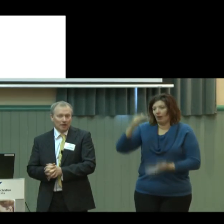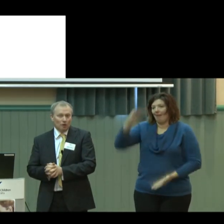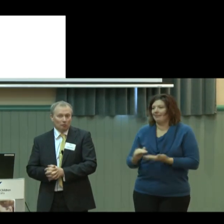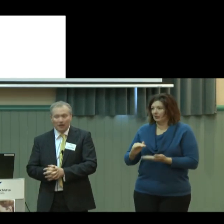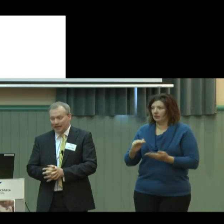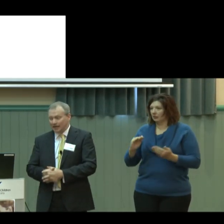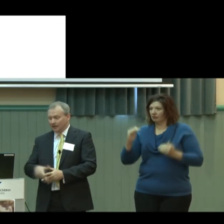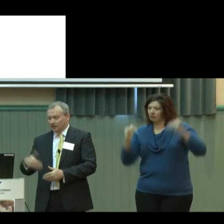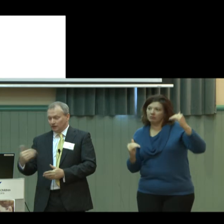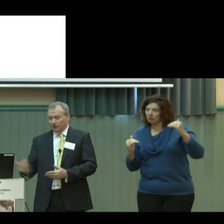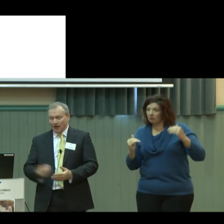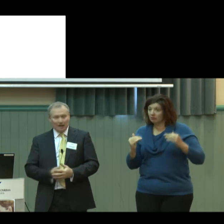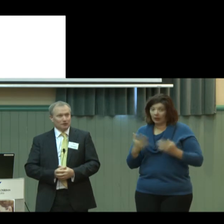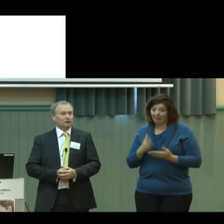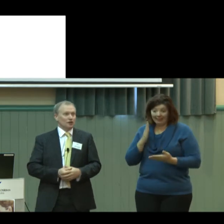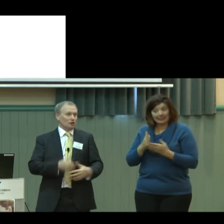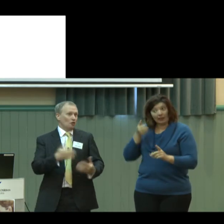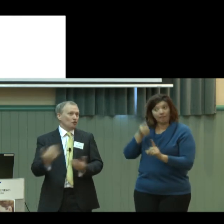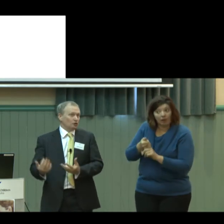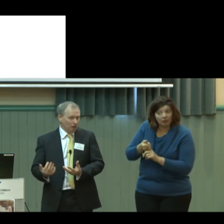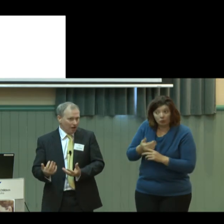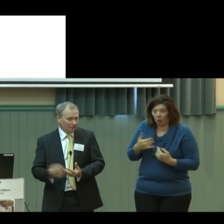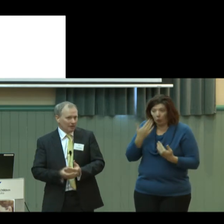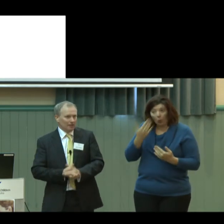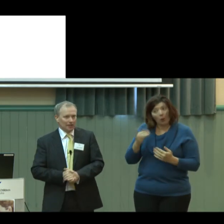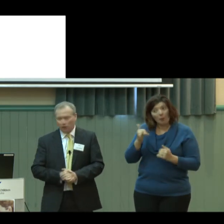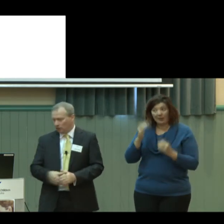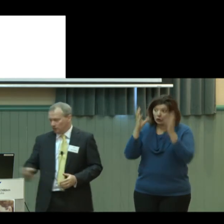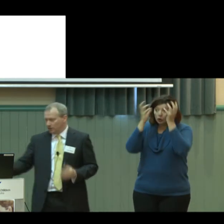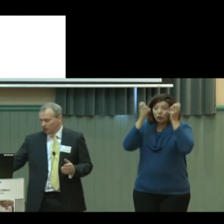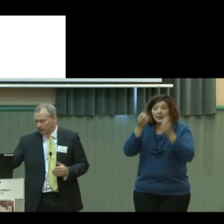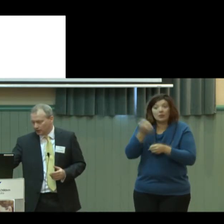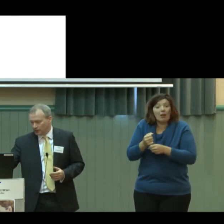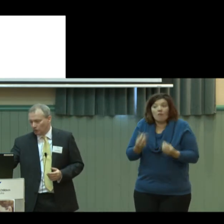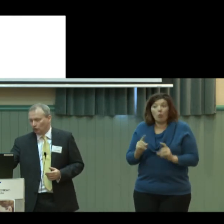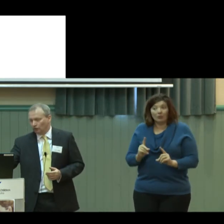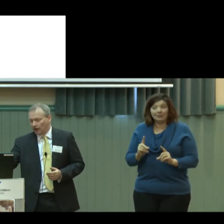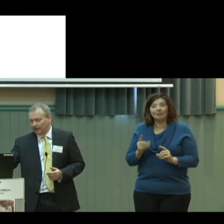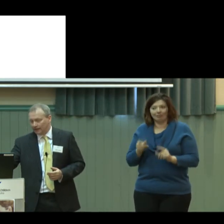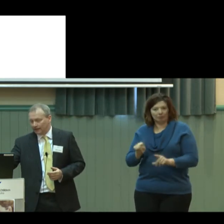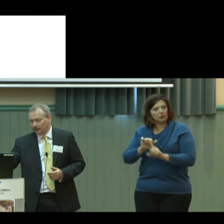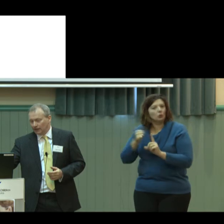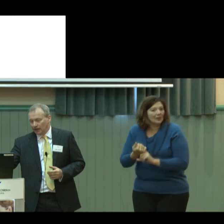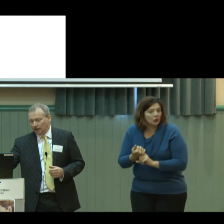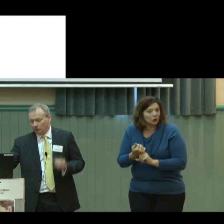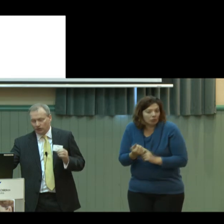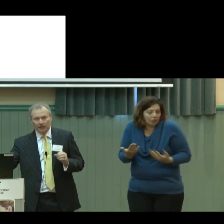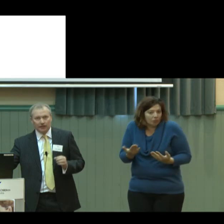It may well be that the high levels of stress are caused partly by the mental health problems. But it is an important finding, particularly